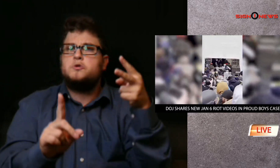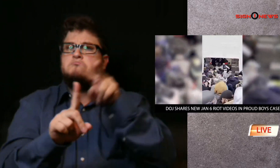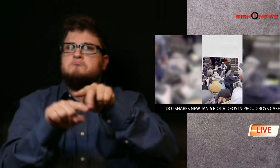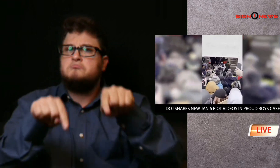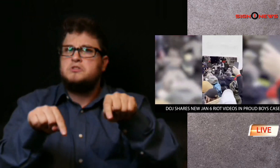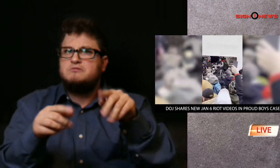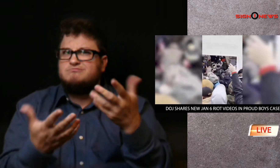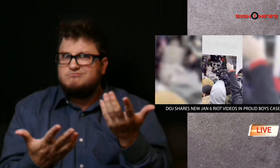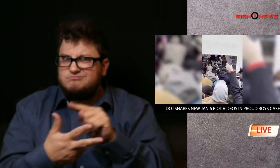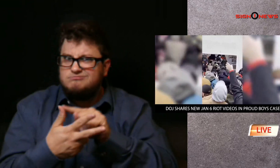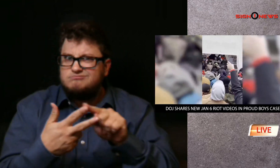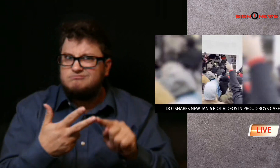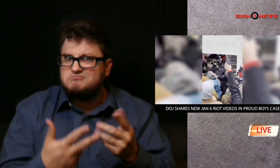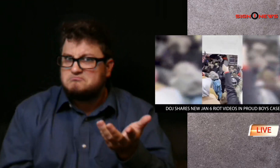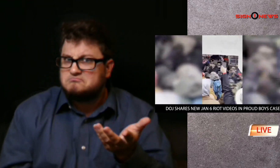What's your take on the three videos?